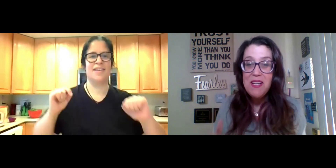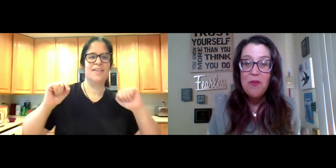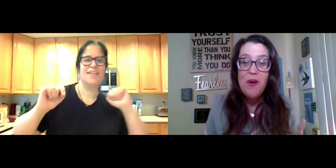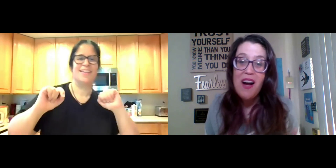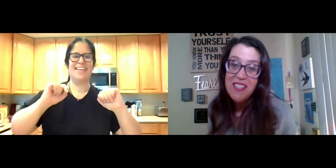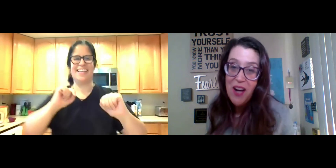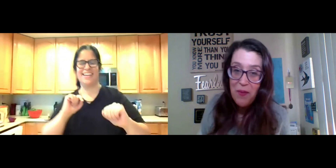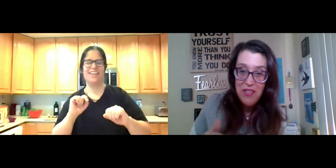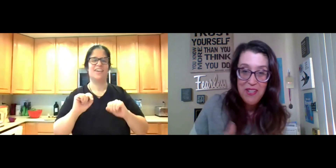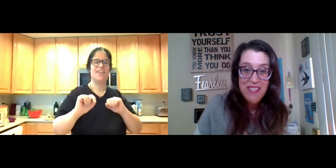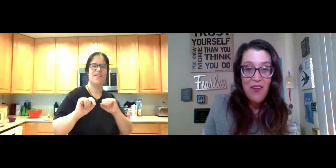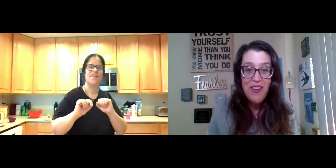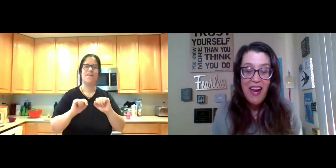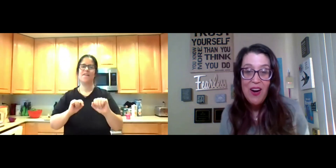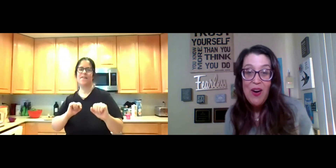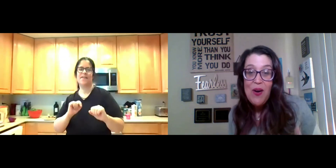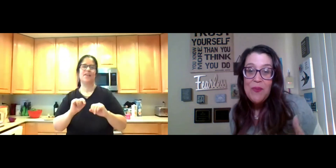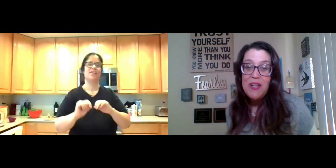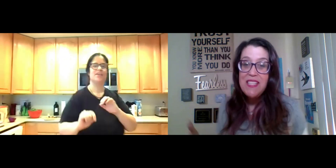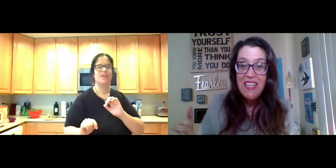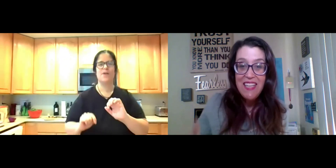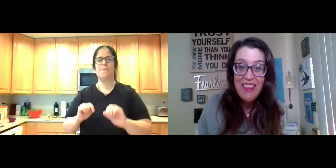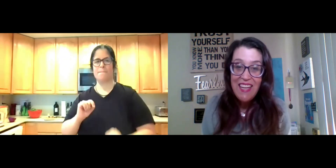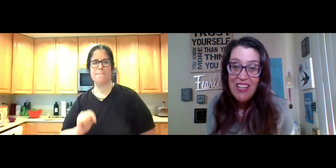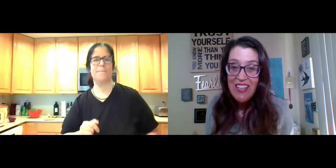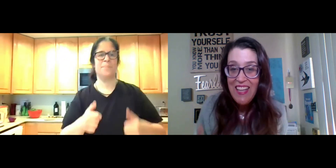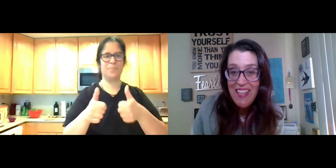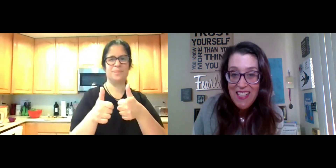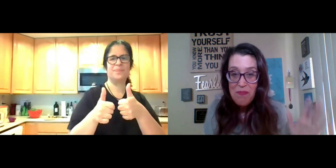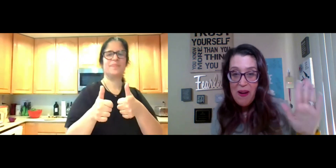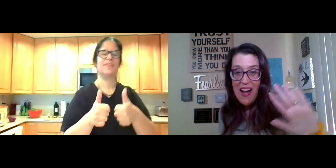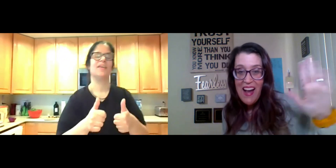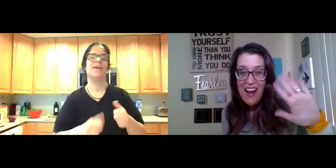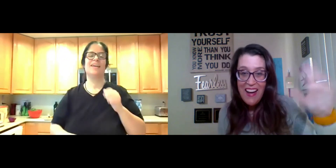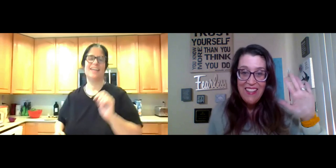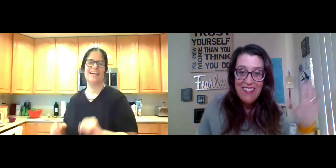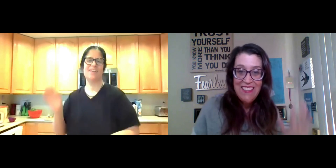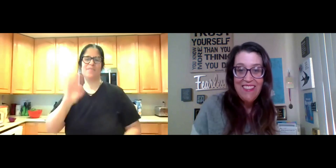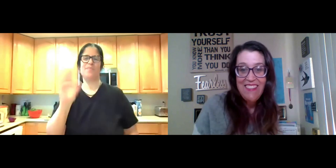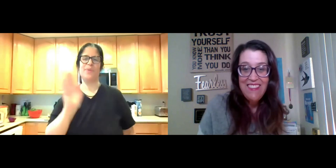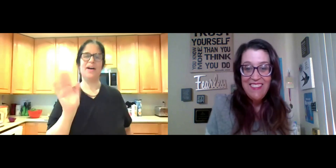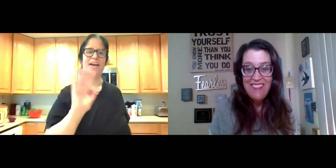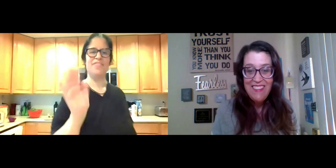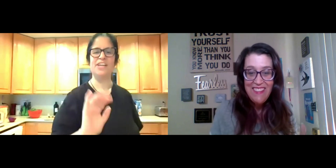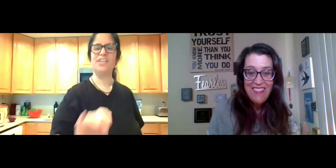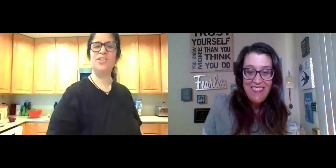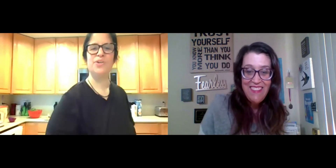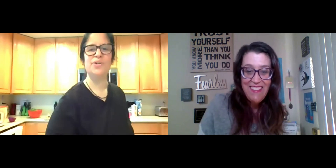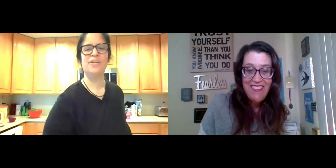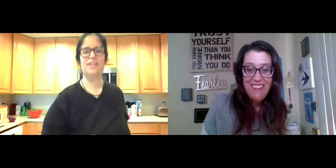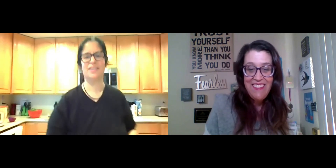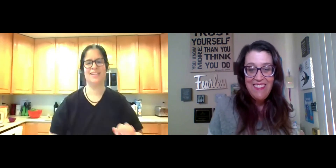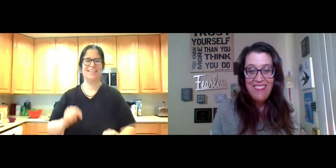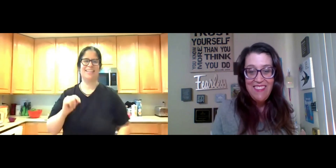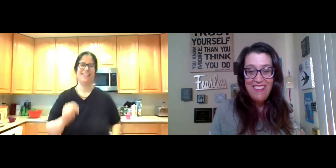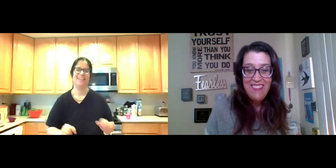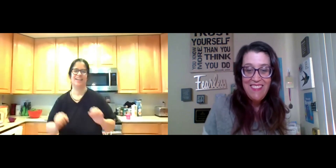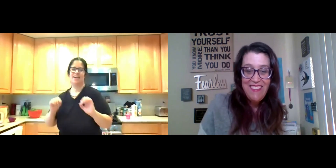becoming a rock star with your self care. We'll see you later, ladies. Bye. Bye. Thank you.